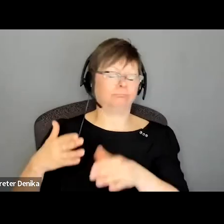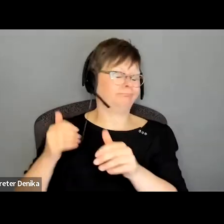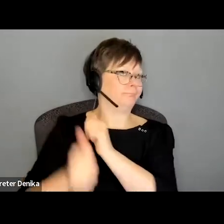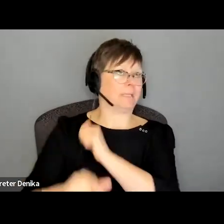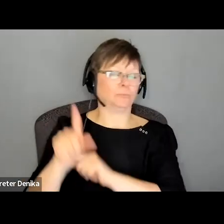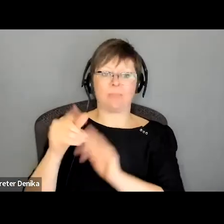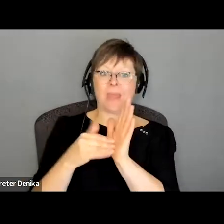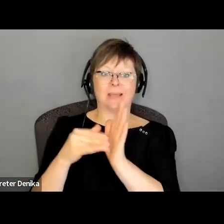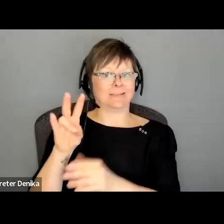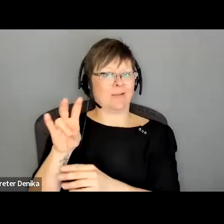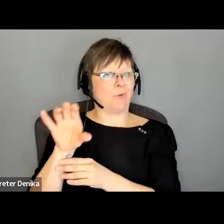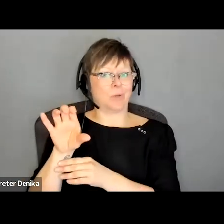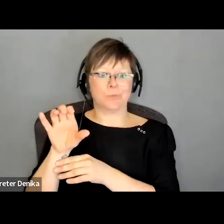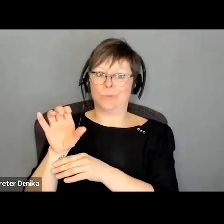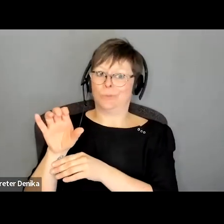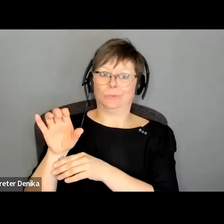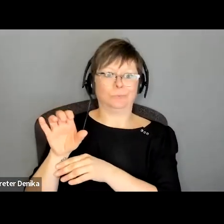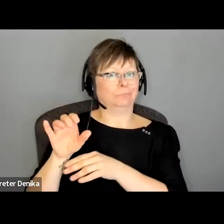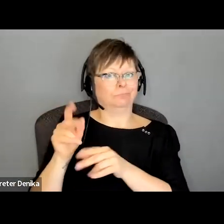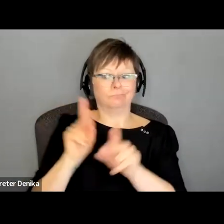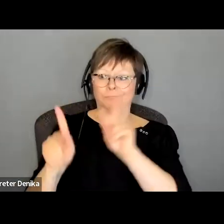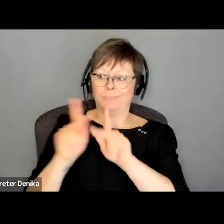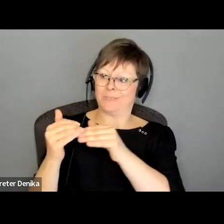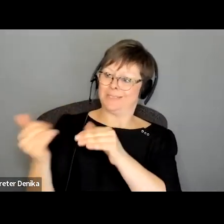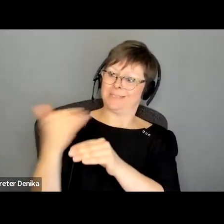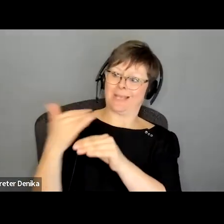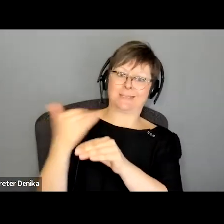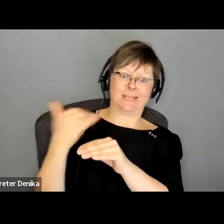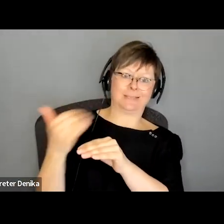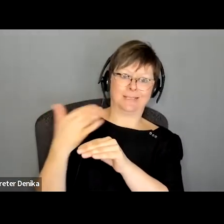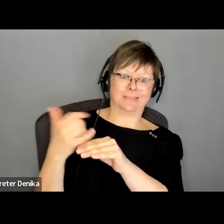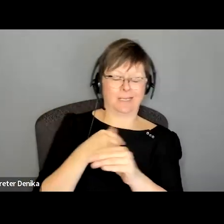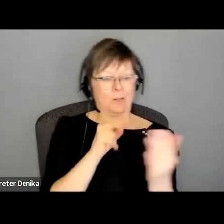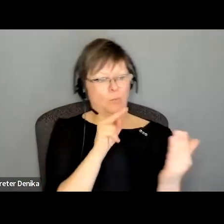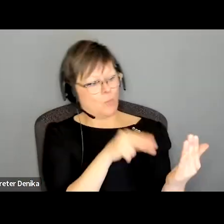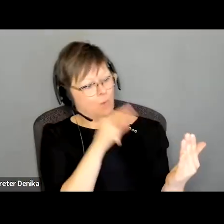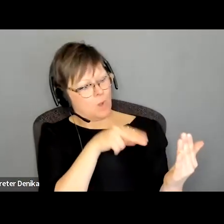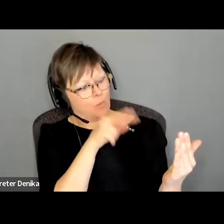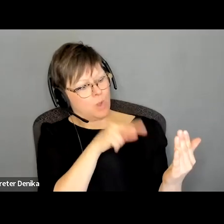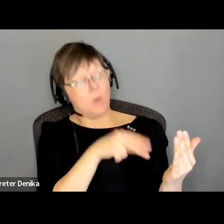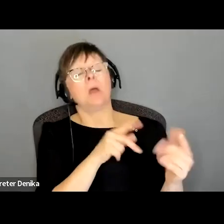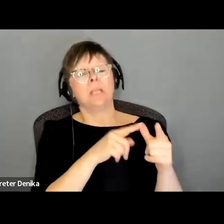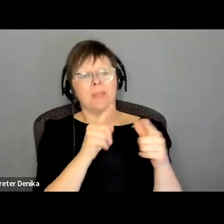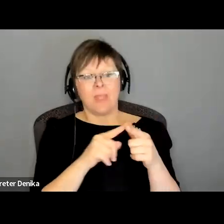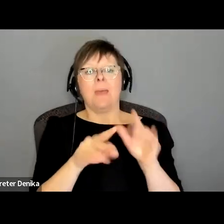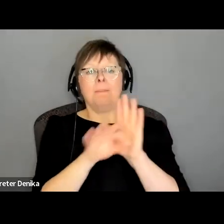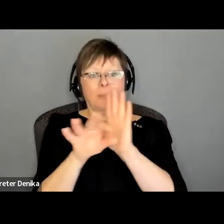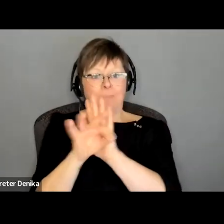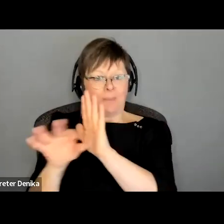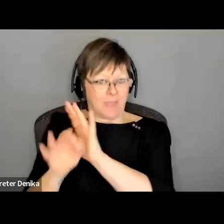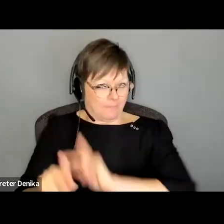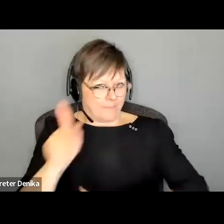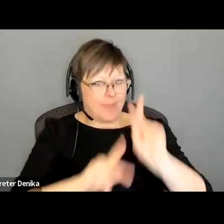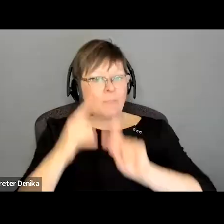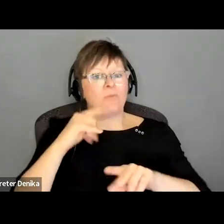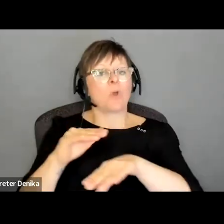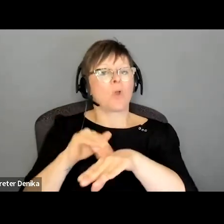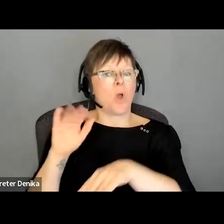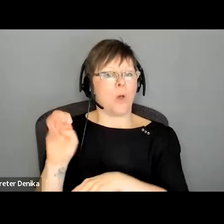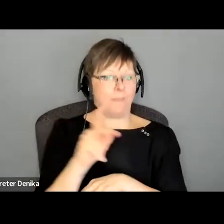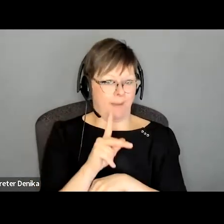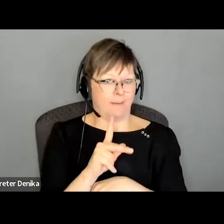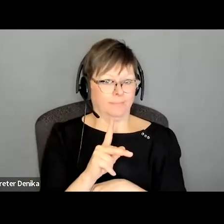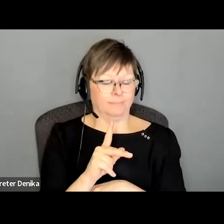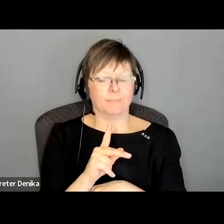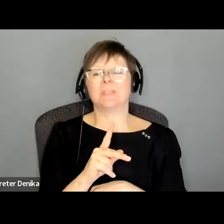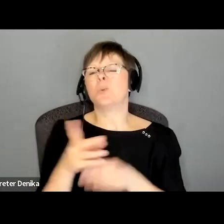we would then choose the people to bring to the callbacks um who the director and producer would see